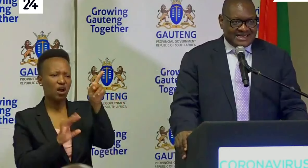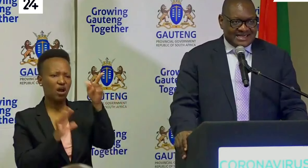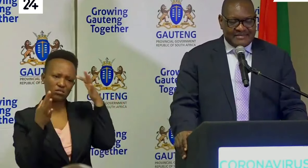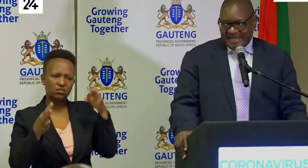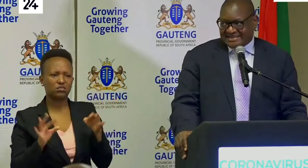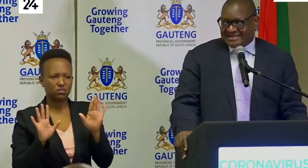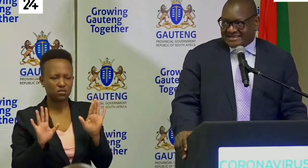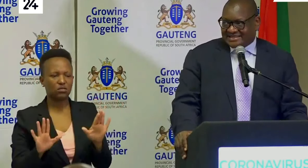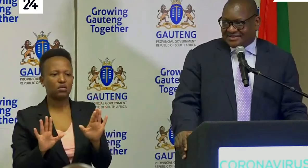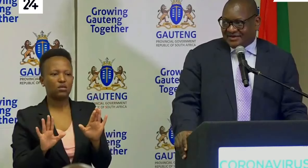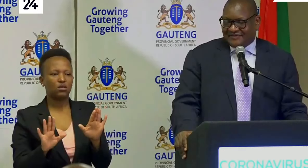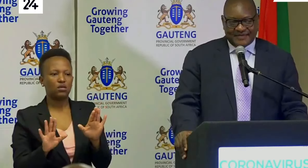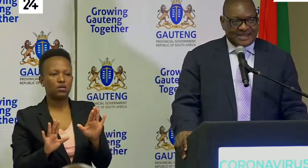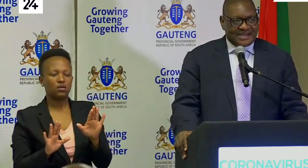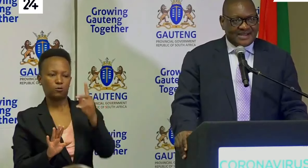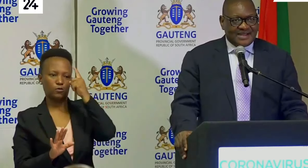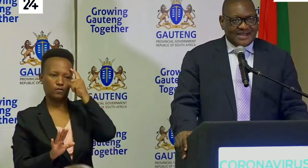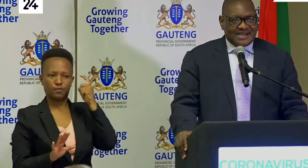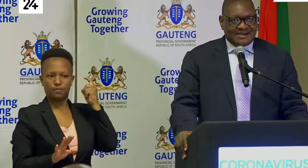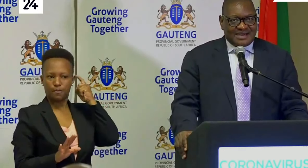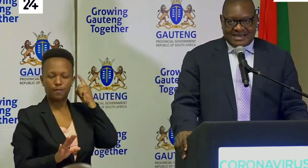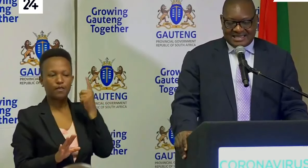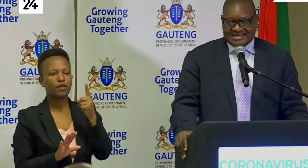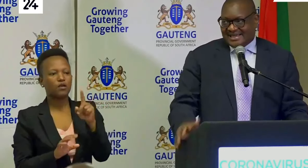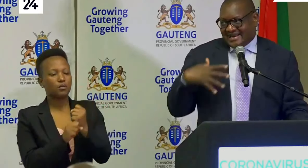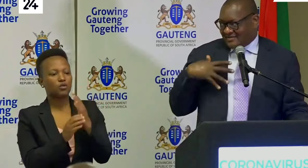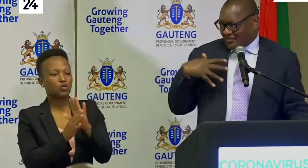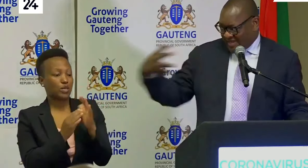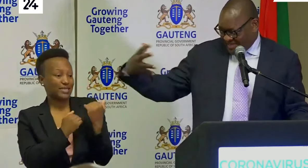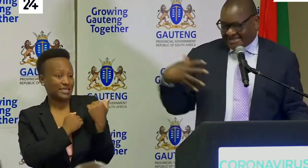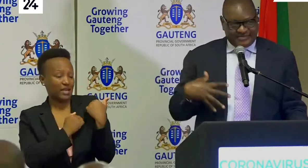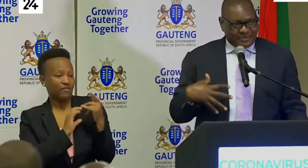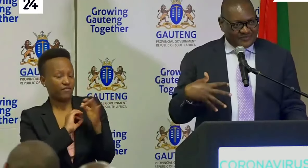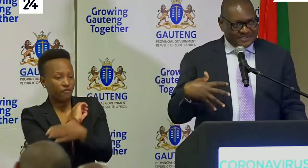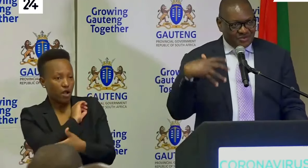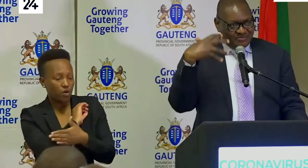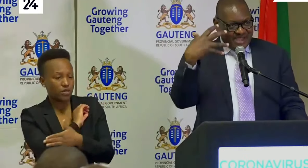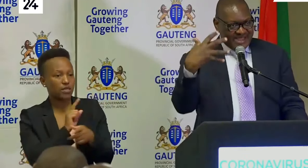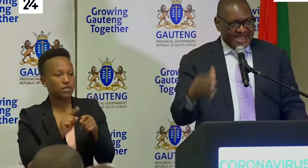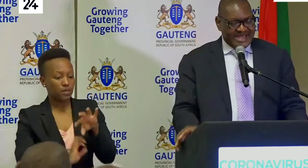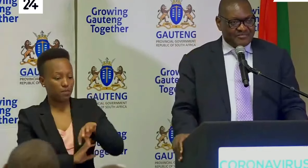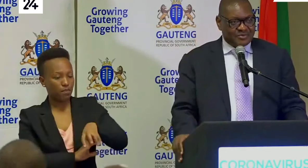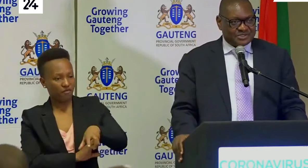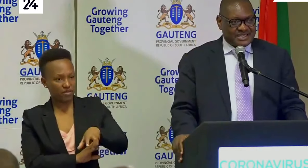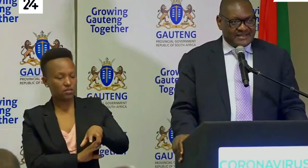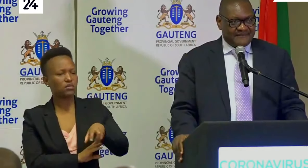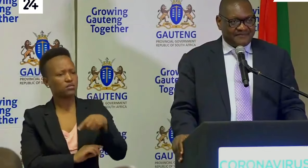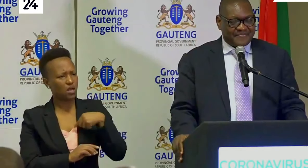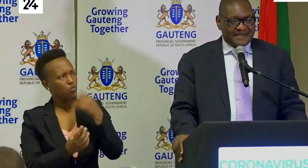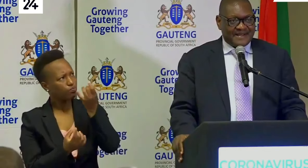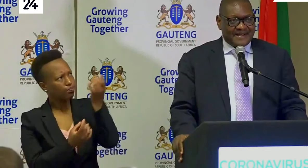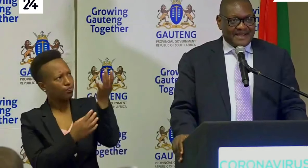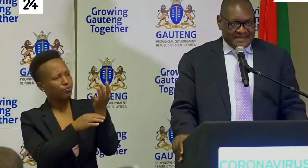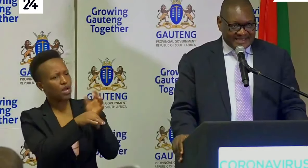in the best interest of our country and we as a province will make an input in